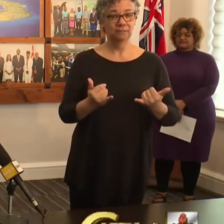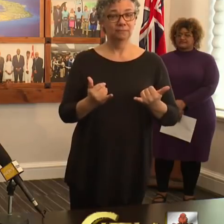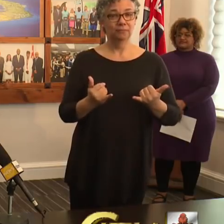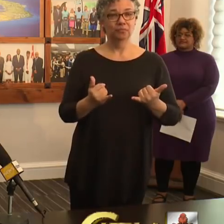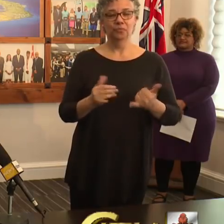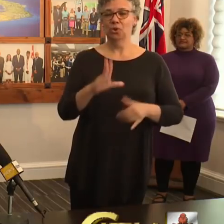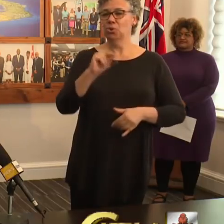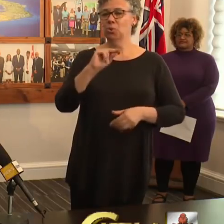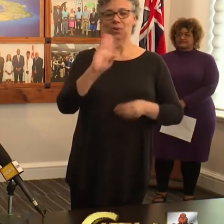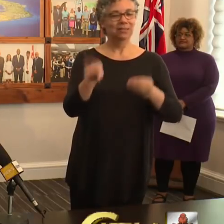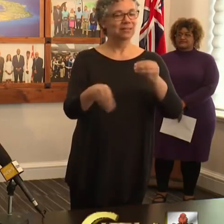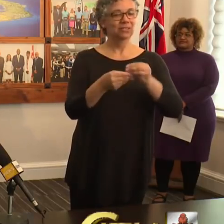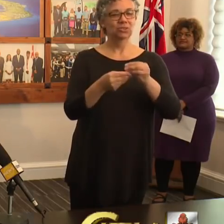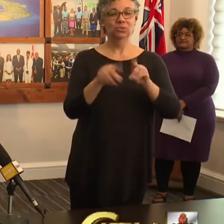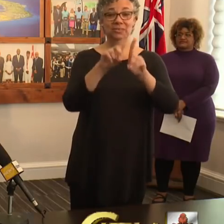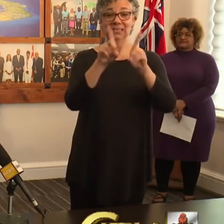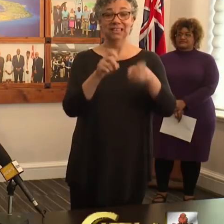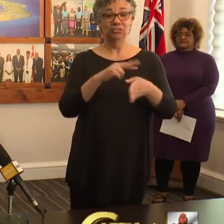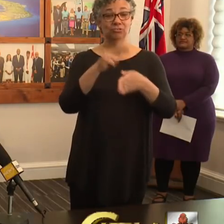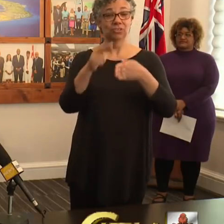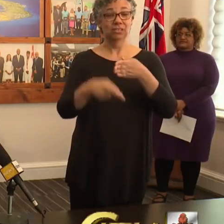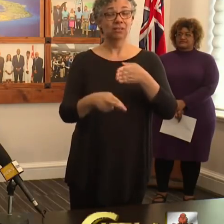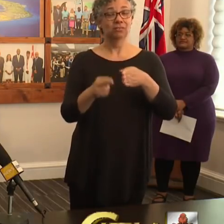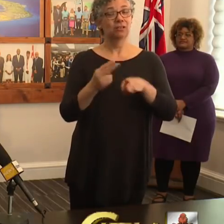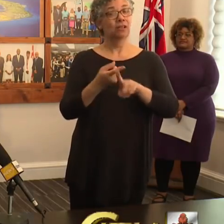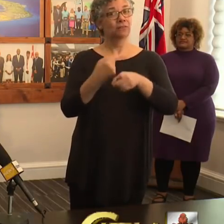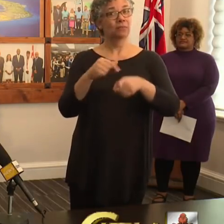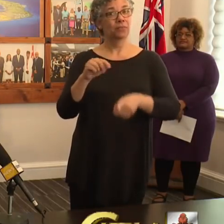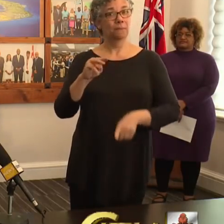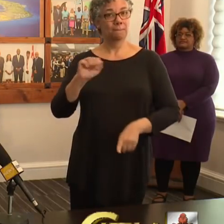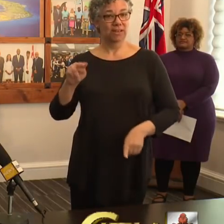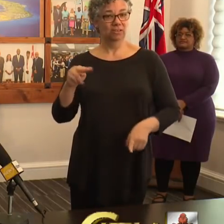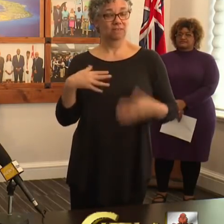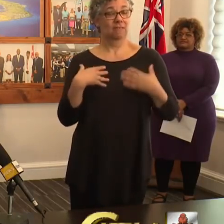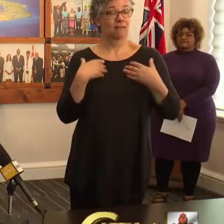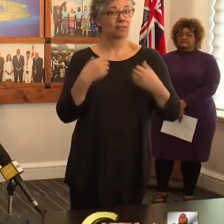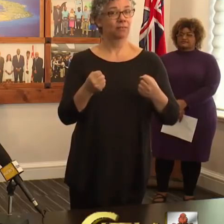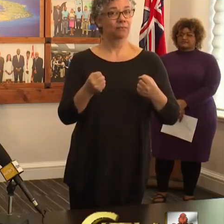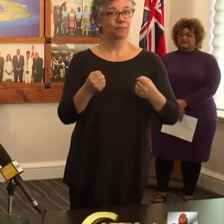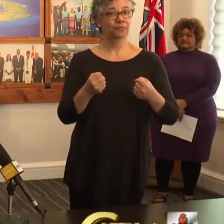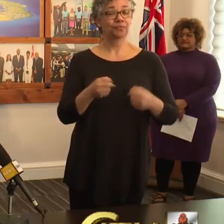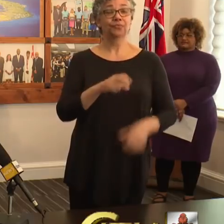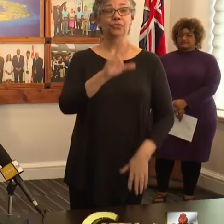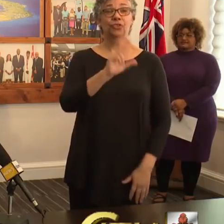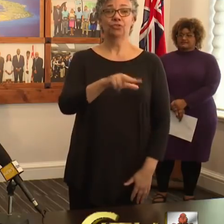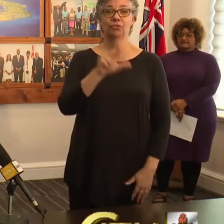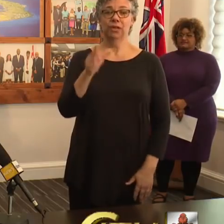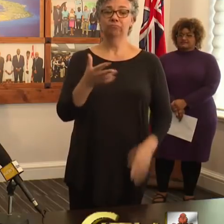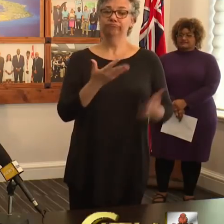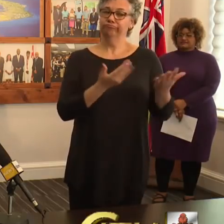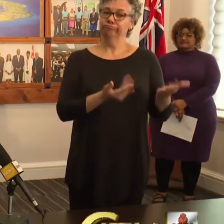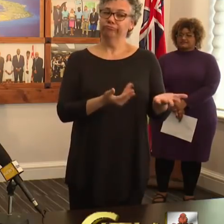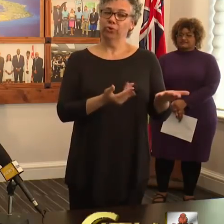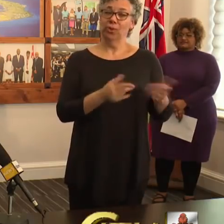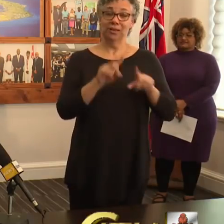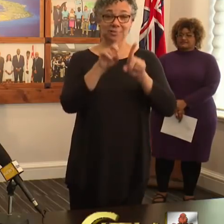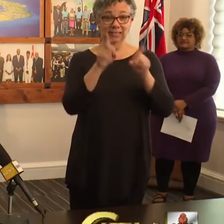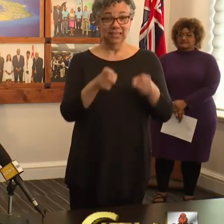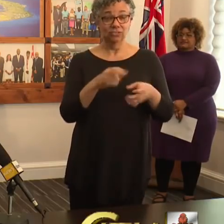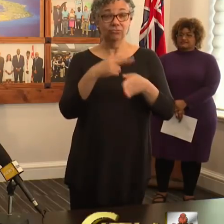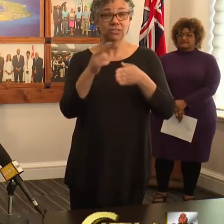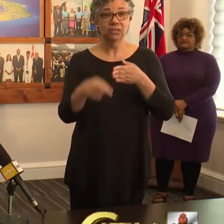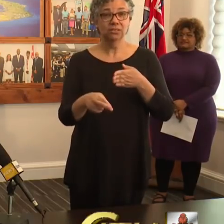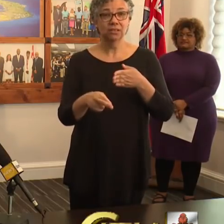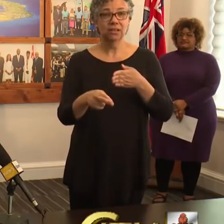there are no additional test results received by the Ministry of Health. There are 33 outstanding tests. Out of the